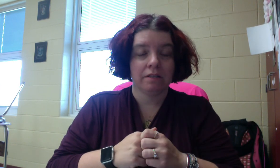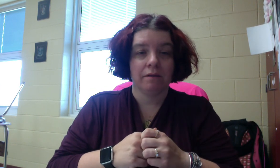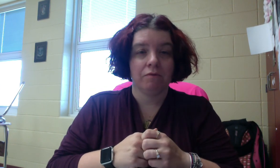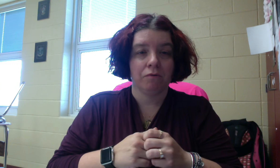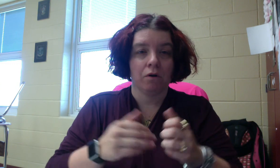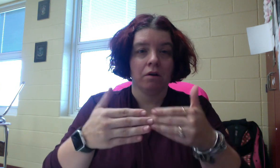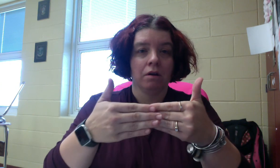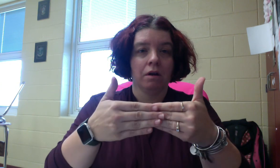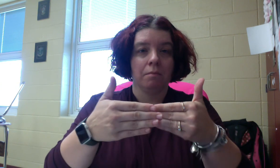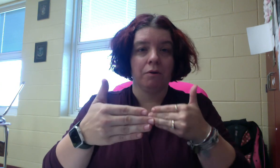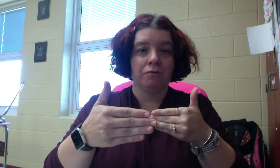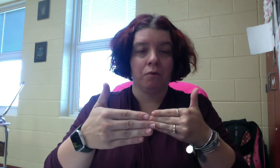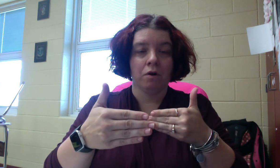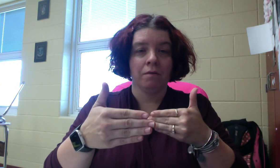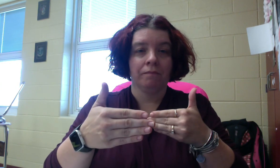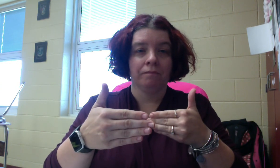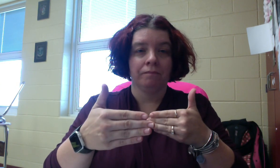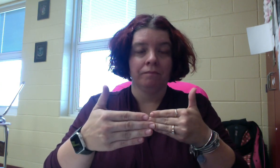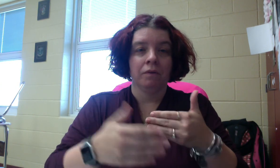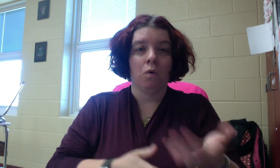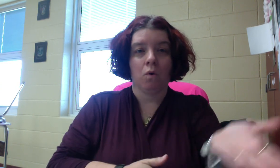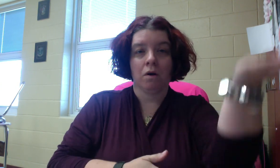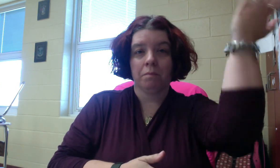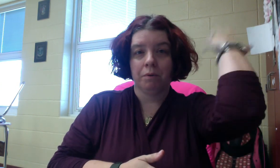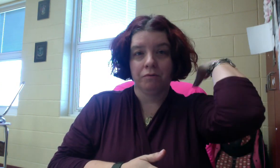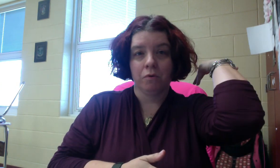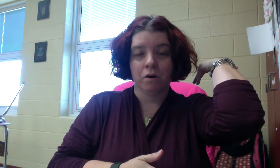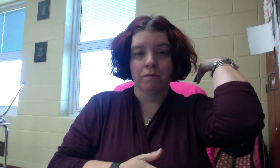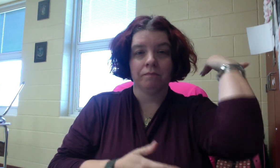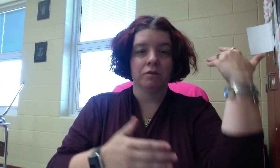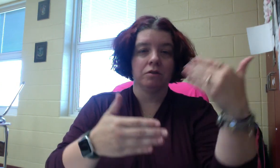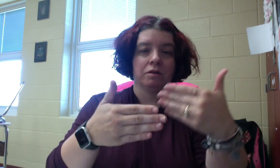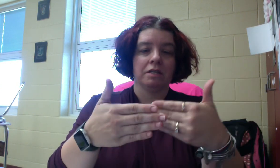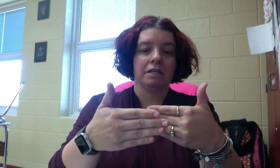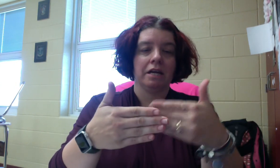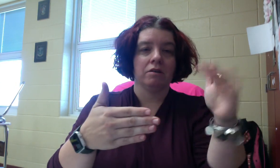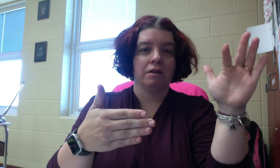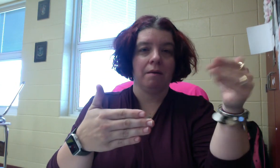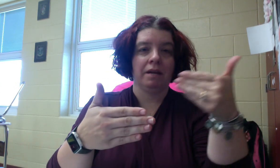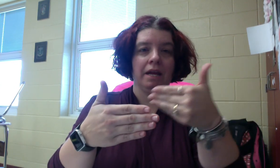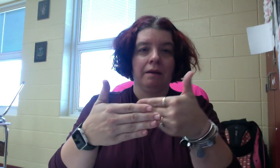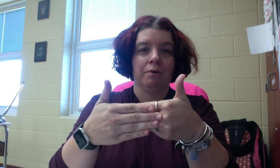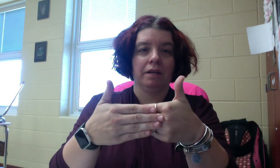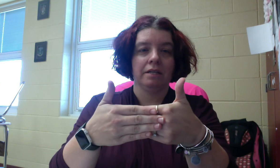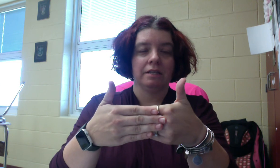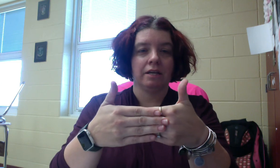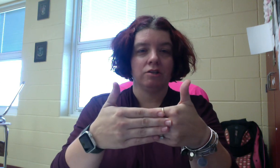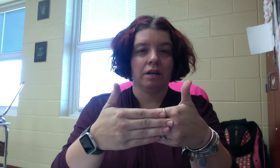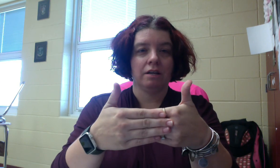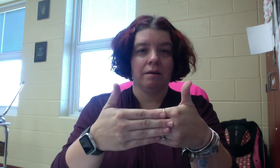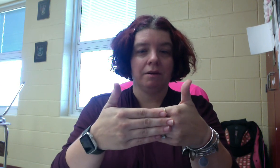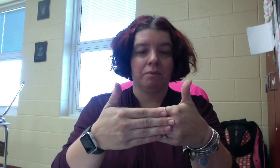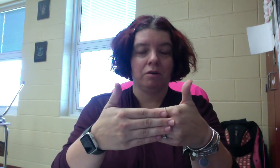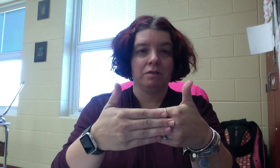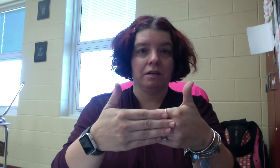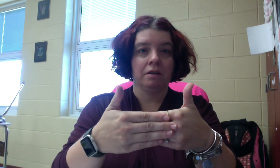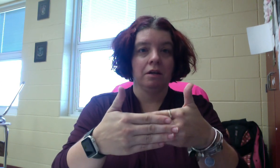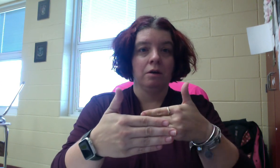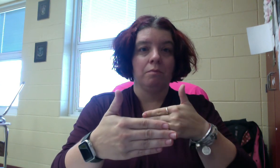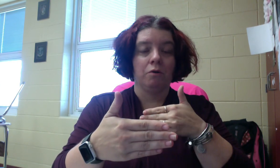sign before. Before or before. So you can take your dominant hand, put it inside your non-dominant, palms in, pull